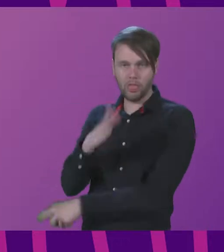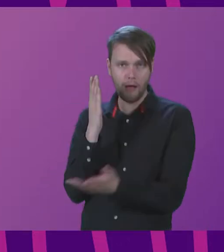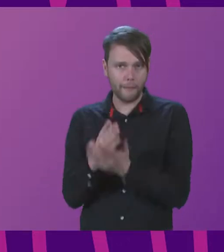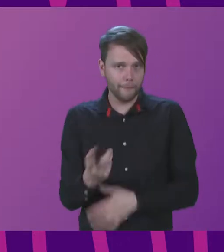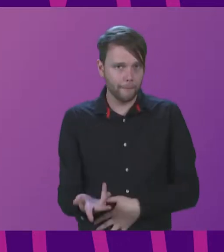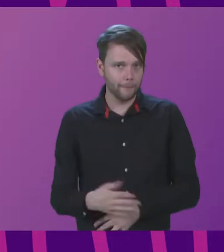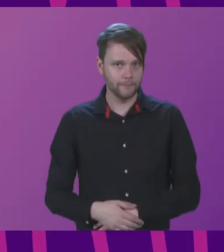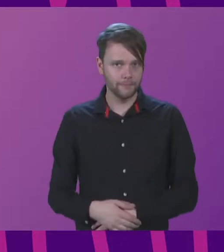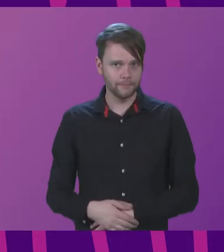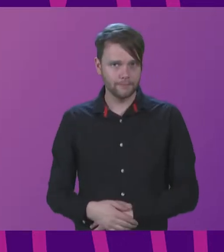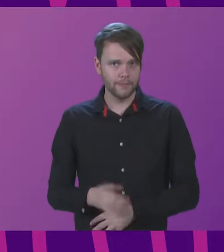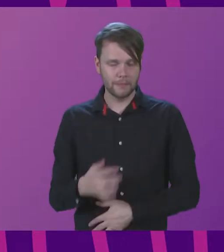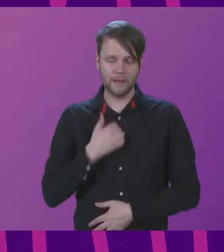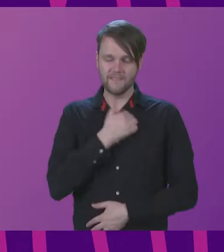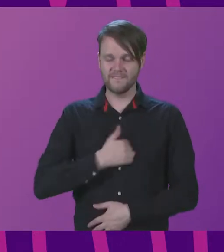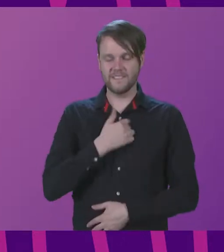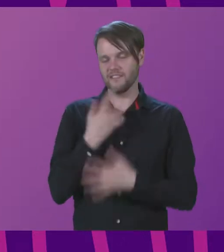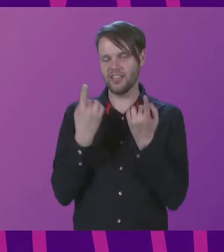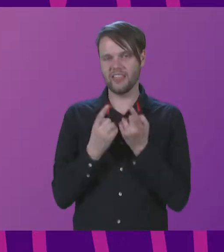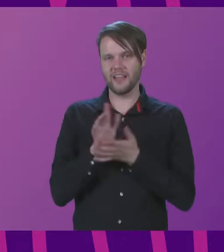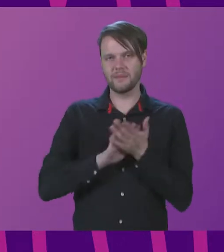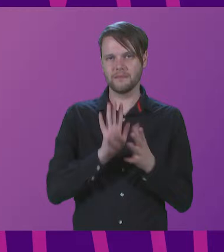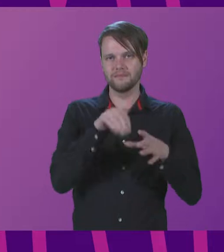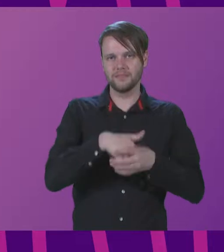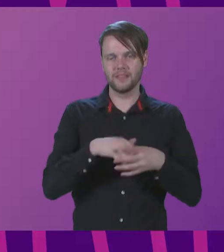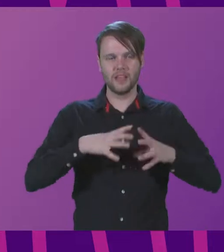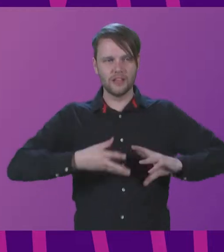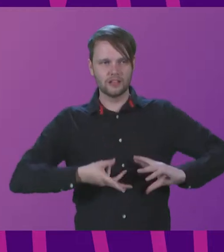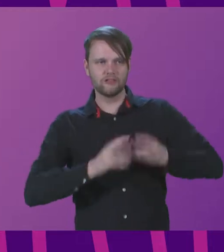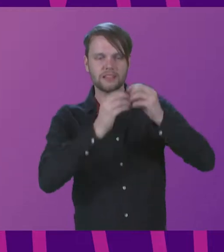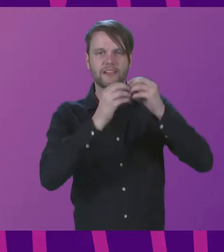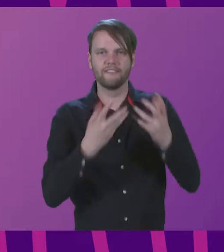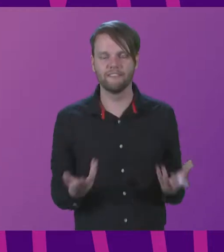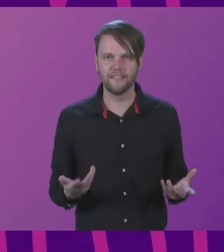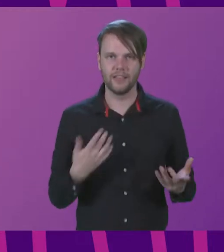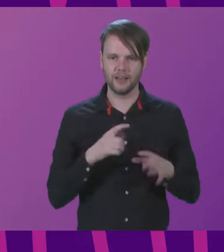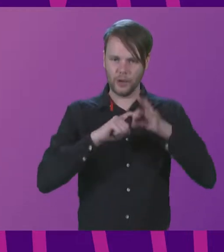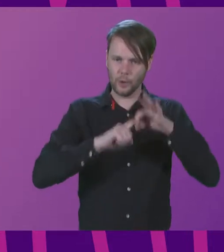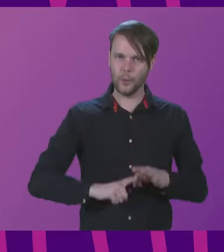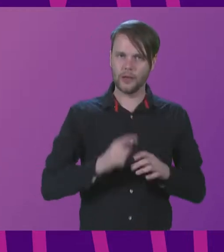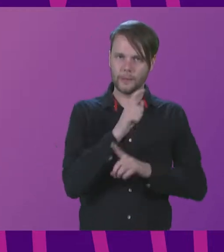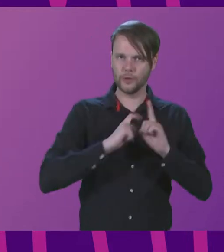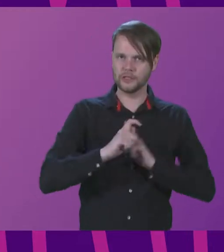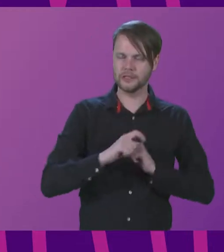That's one of my favourite things about being part of creative and especially queer communities.